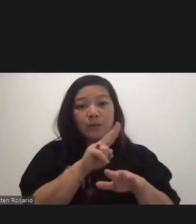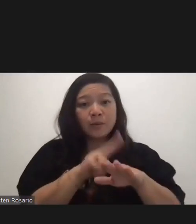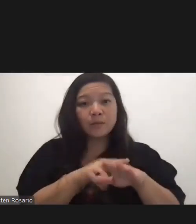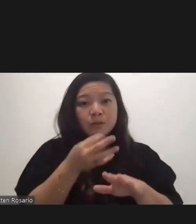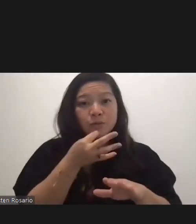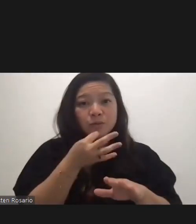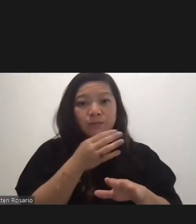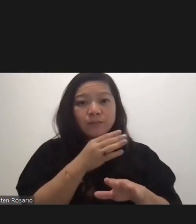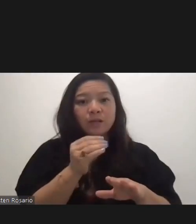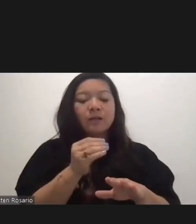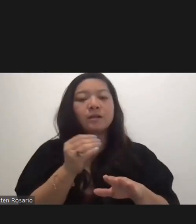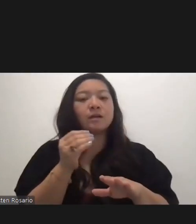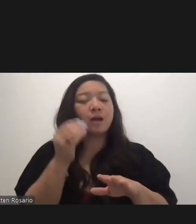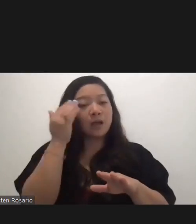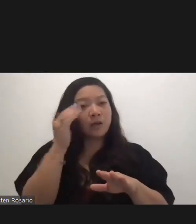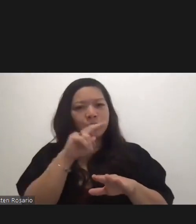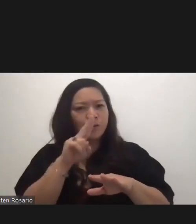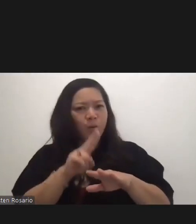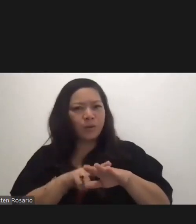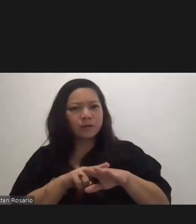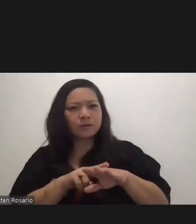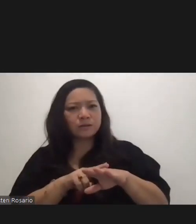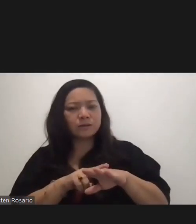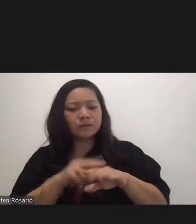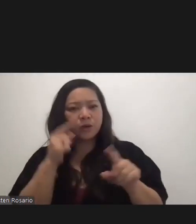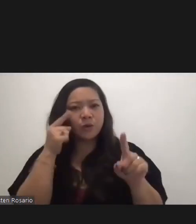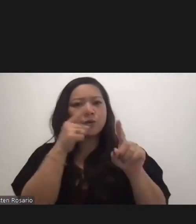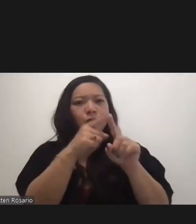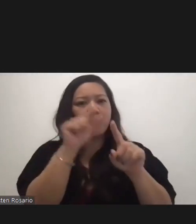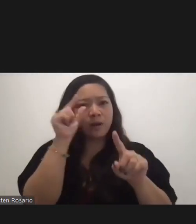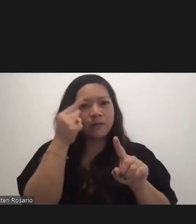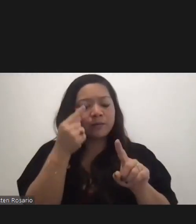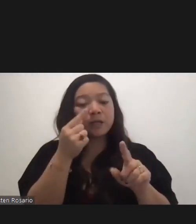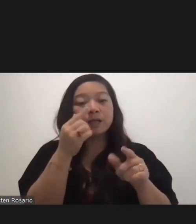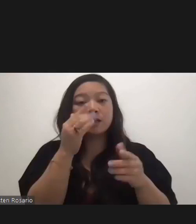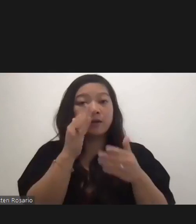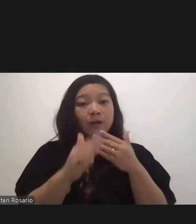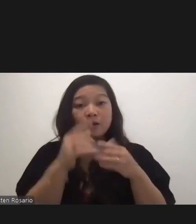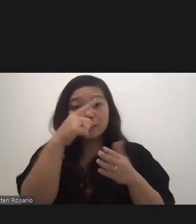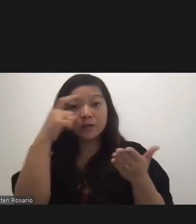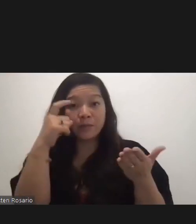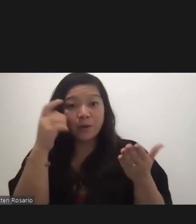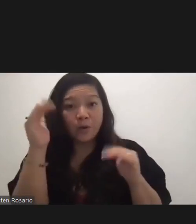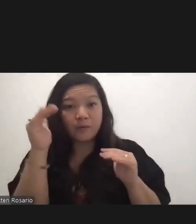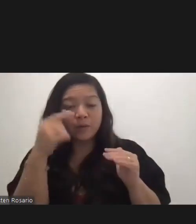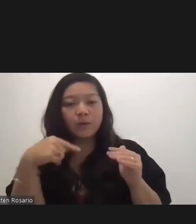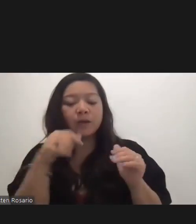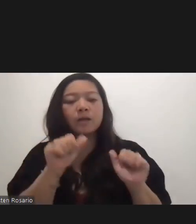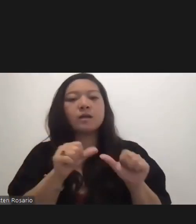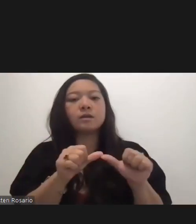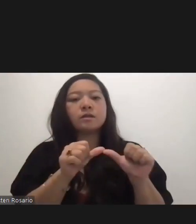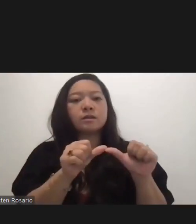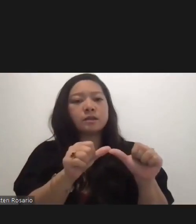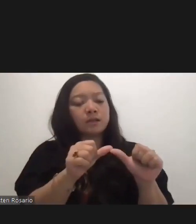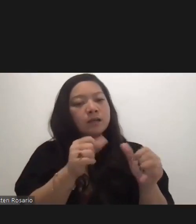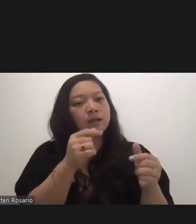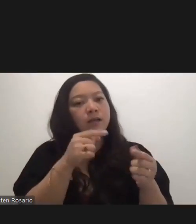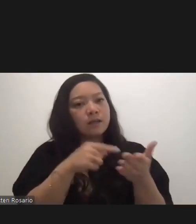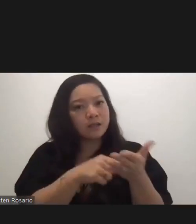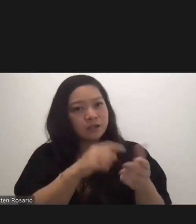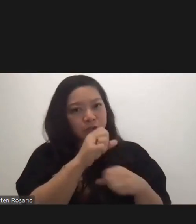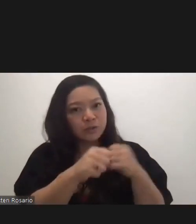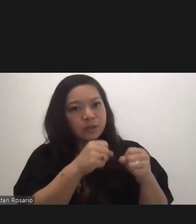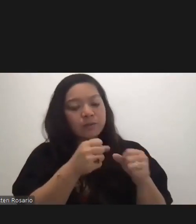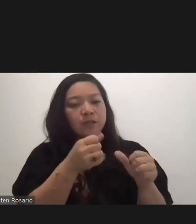I'm, you know, of course, my goal would be at the end of summer. But if we even go on to the end of this year, that would still be